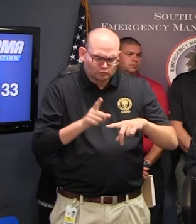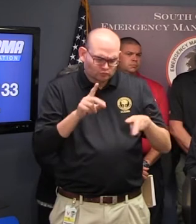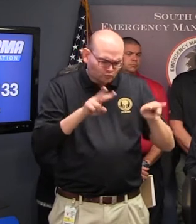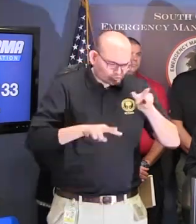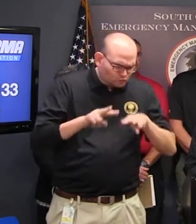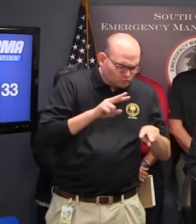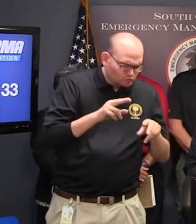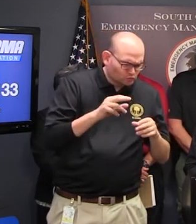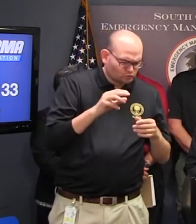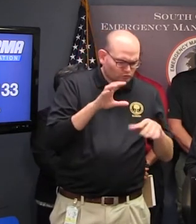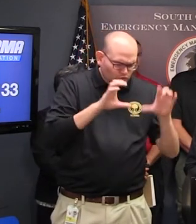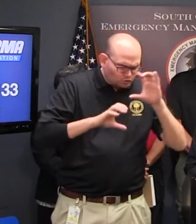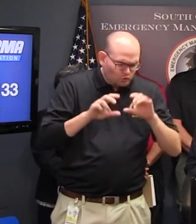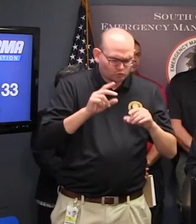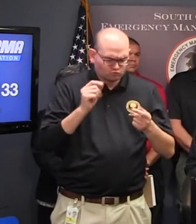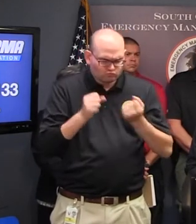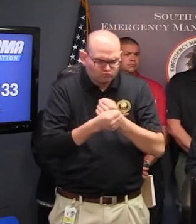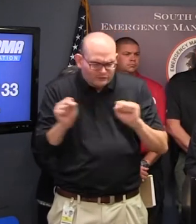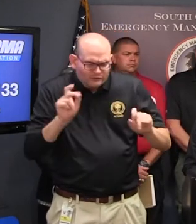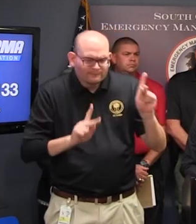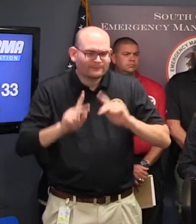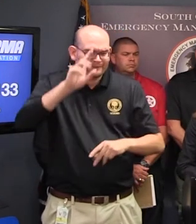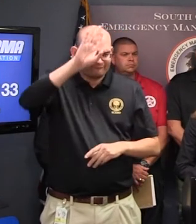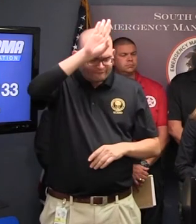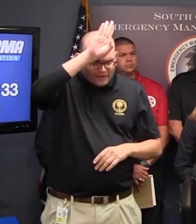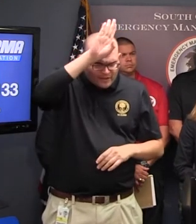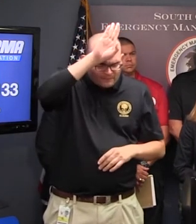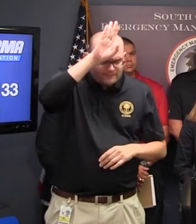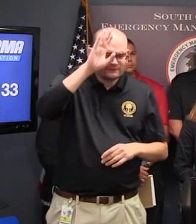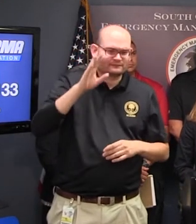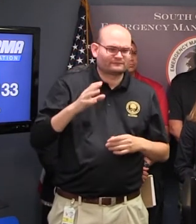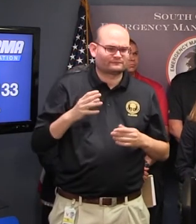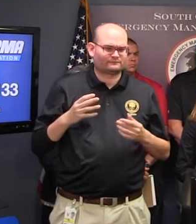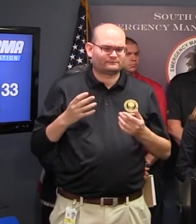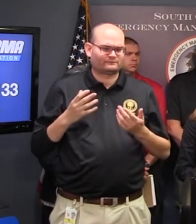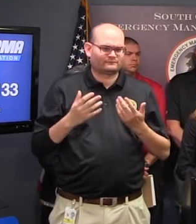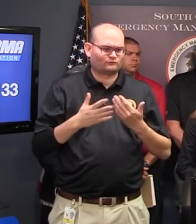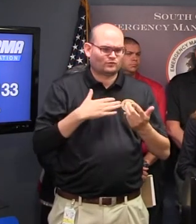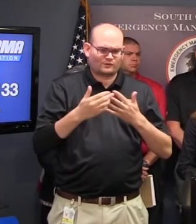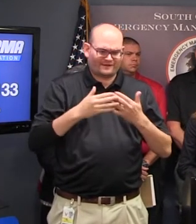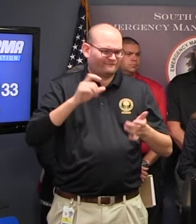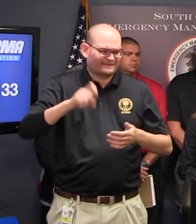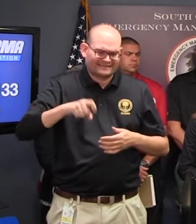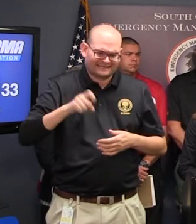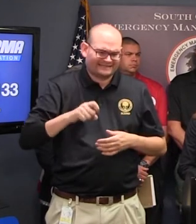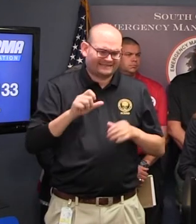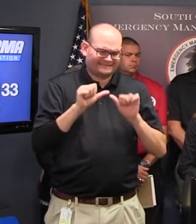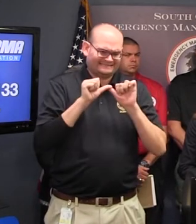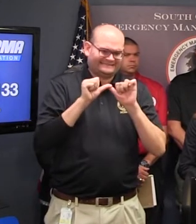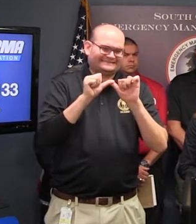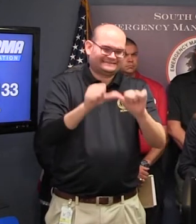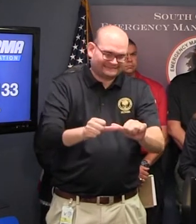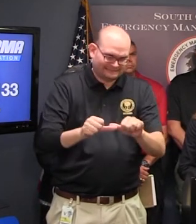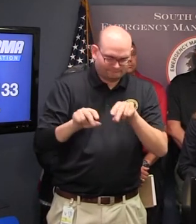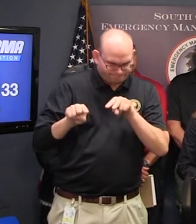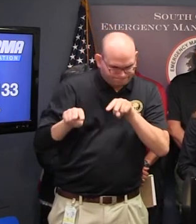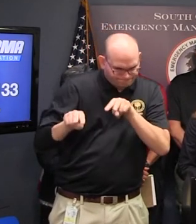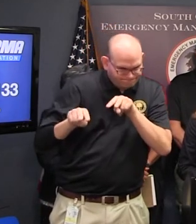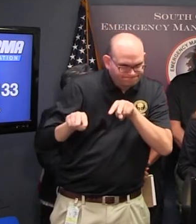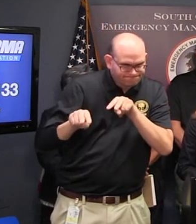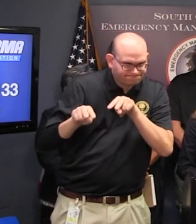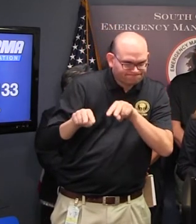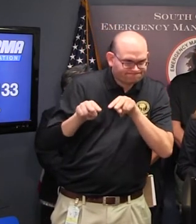first responder resources that may be needed as we continue to keep a close watch on the hurricane approaching our state